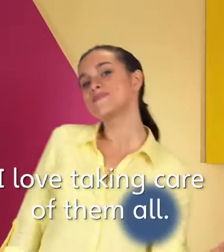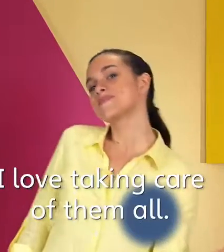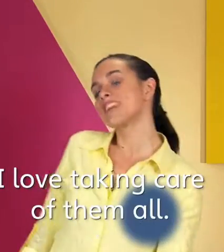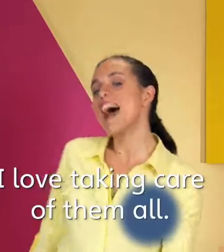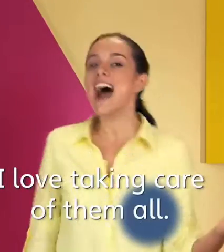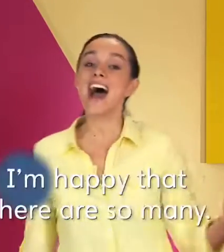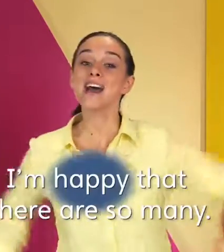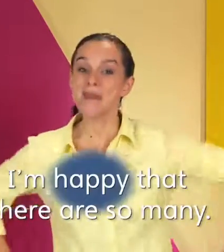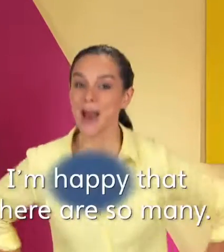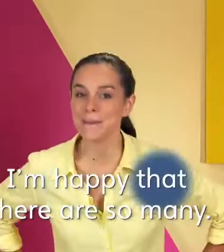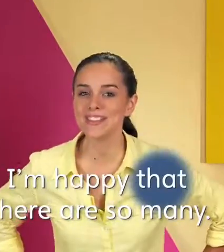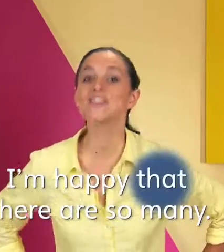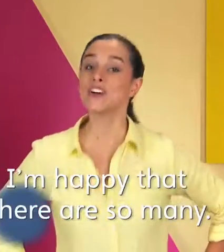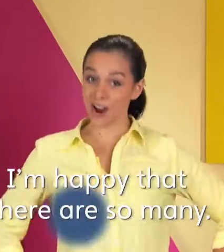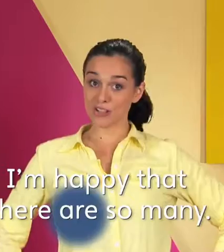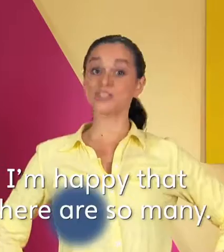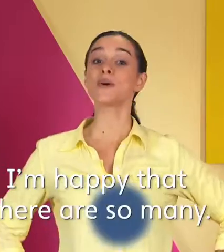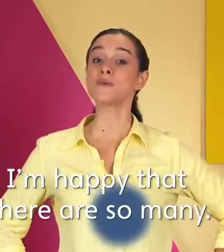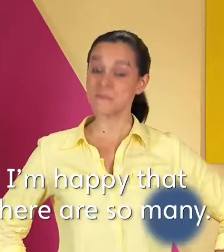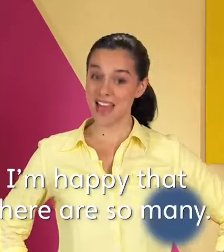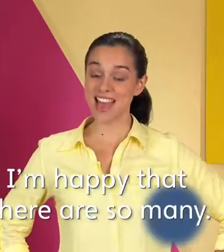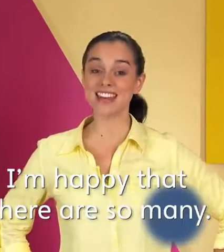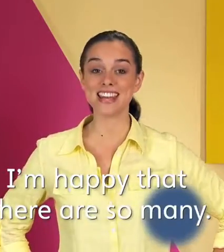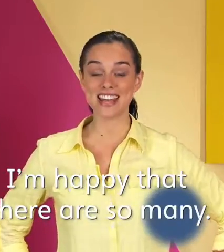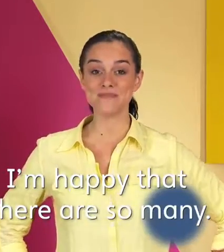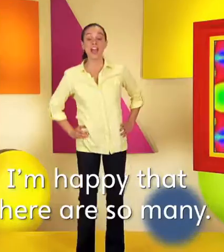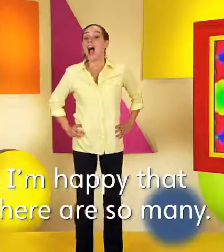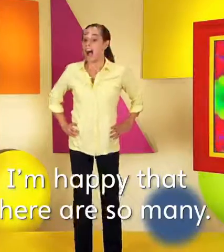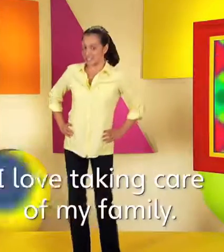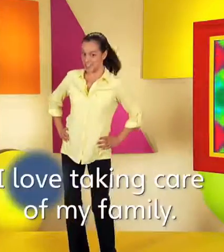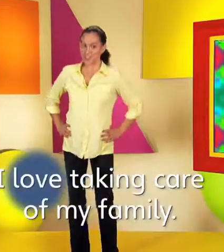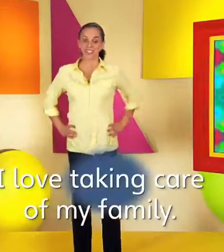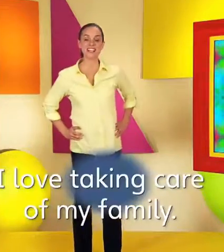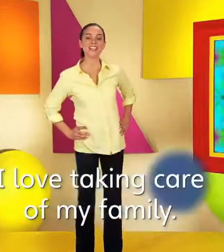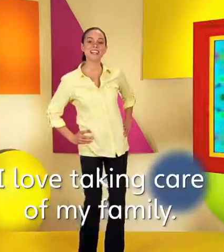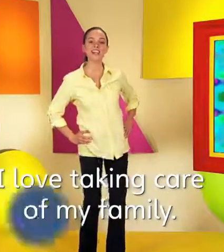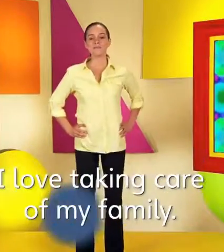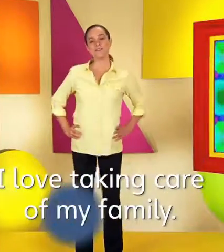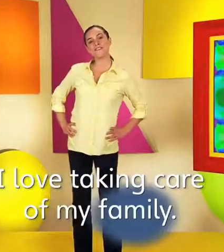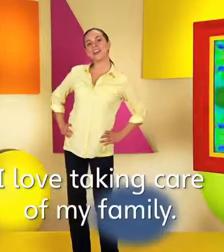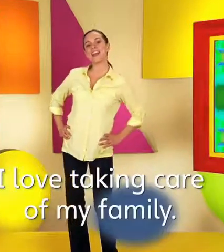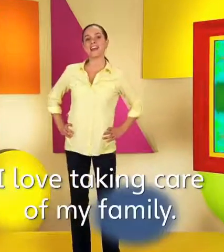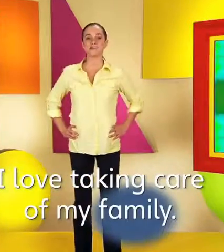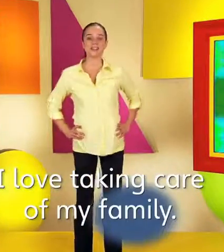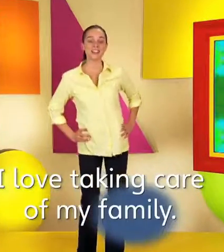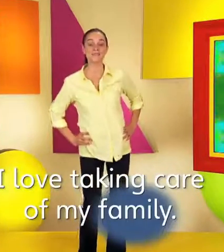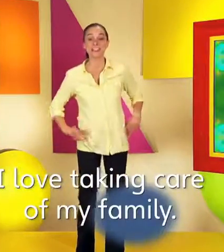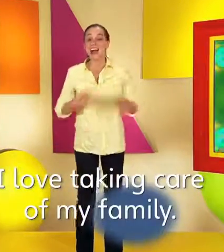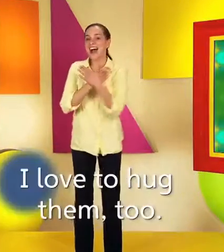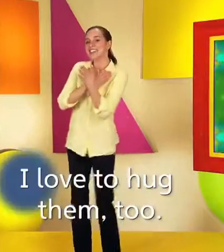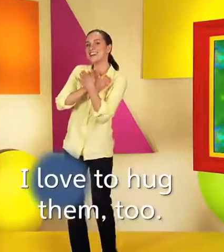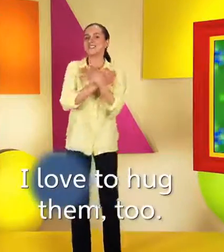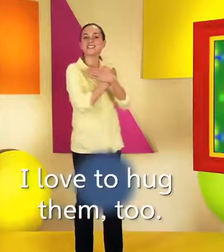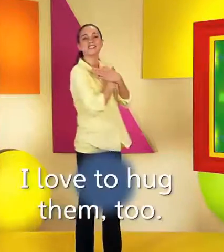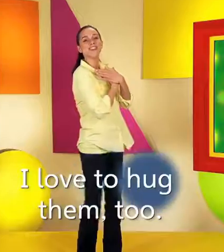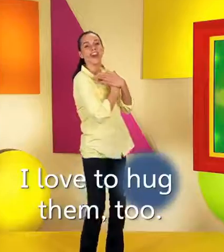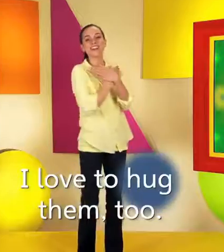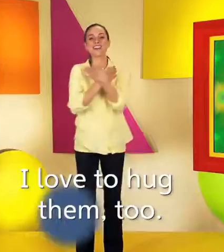I'm happy that there are so many I love taking care of my family I love to hug